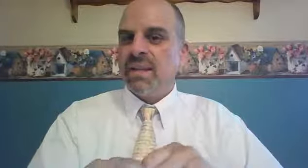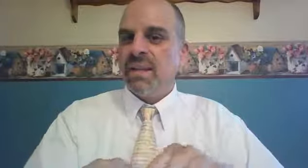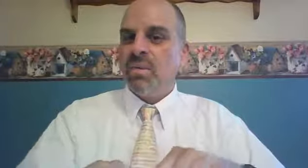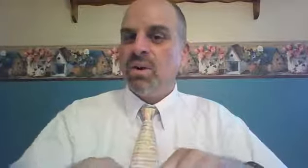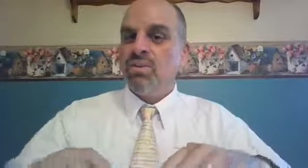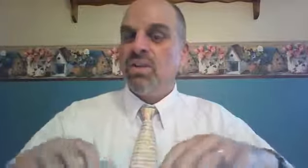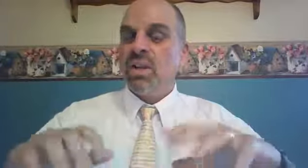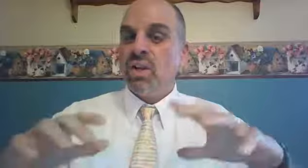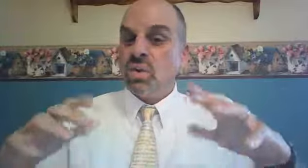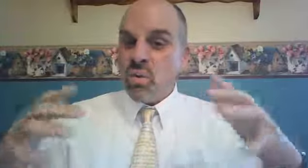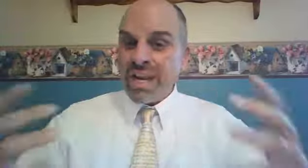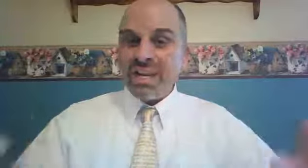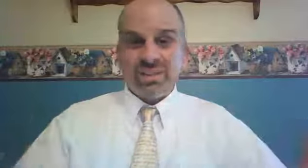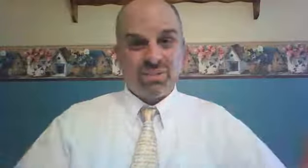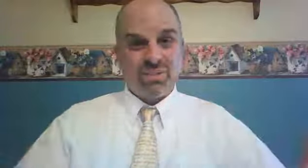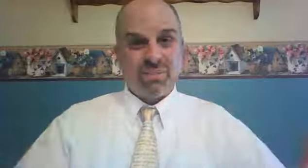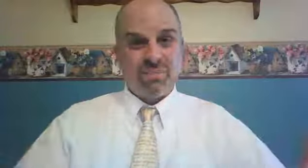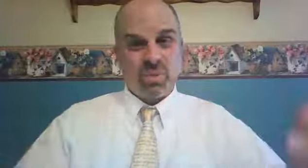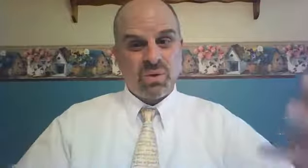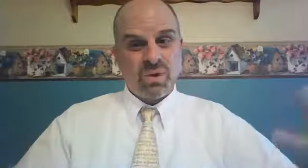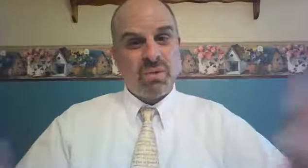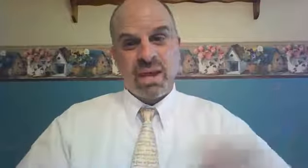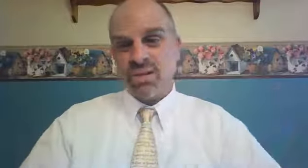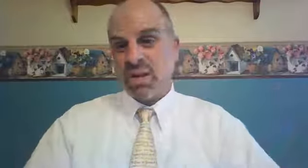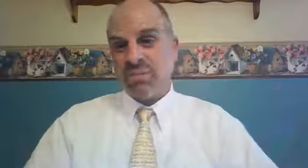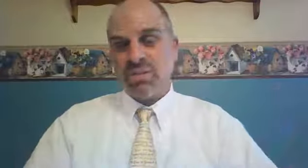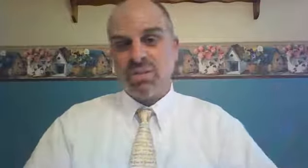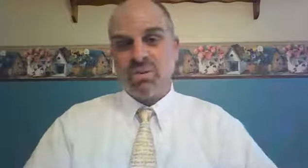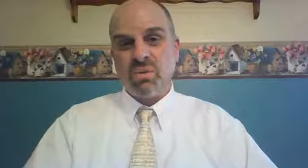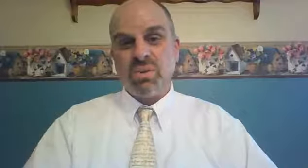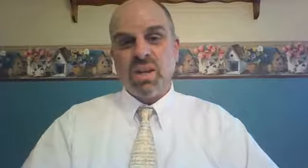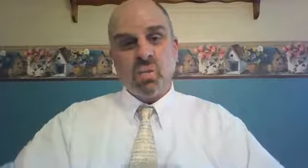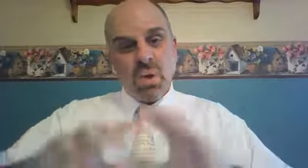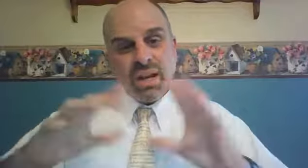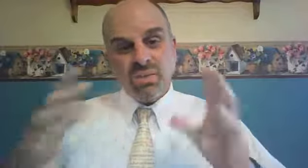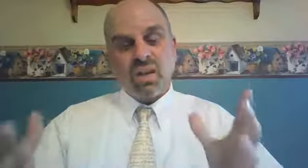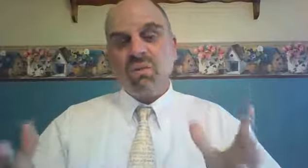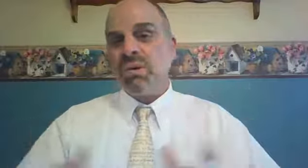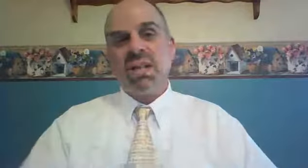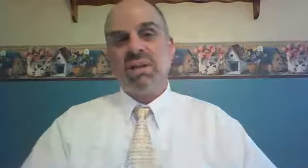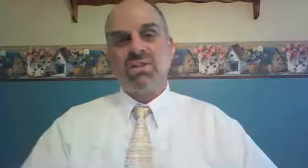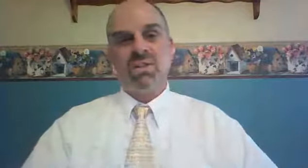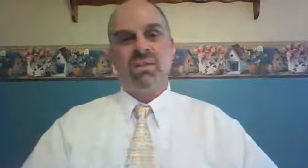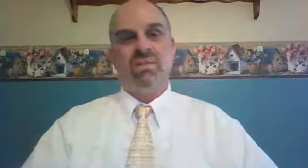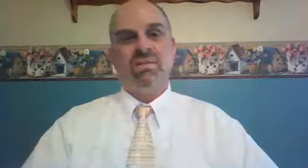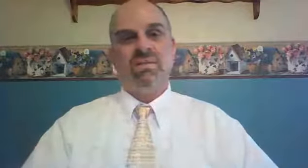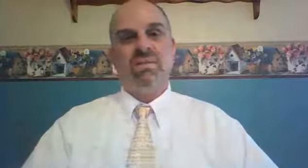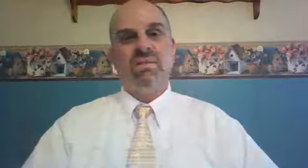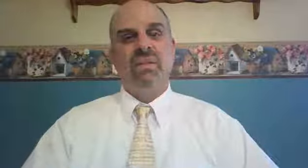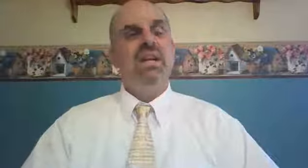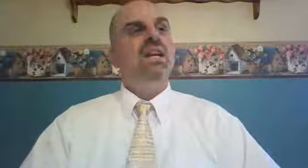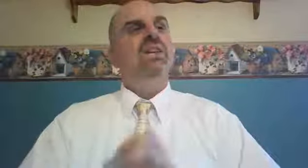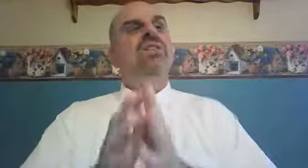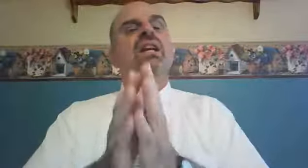It was wings. We saw that back in chapter two. Wings of protection. You see,